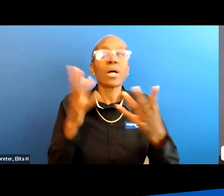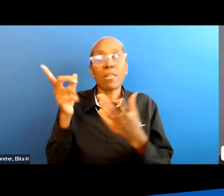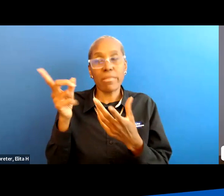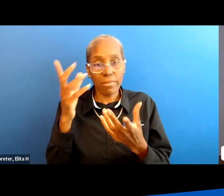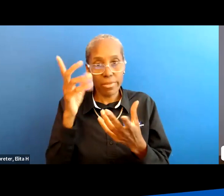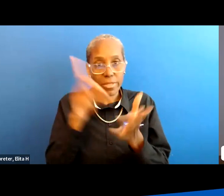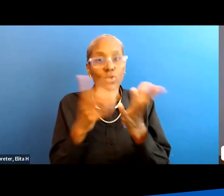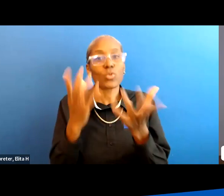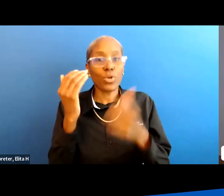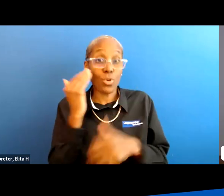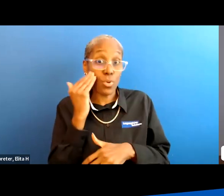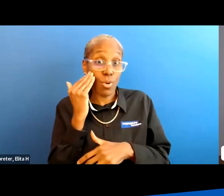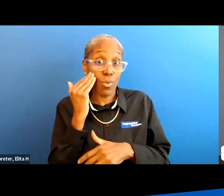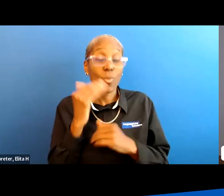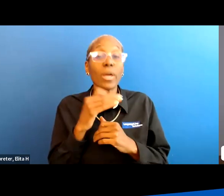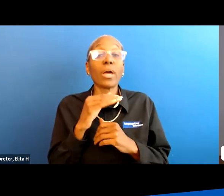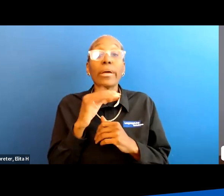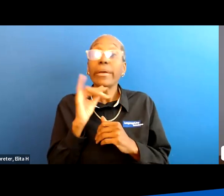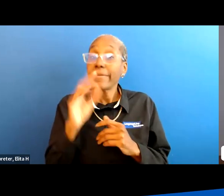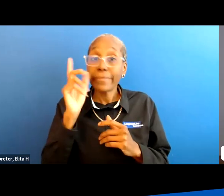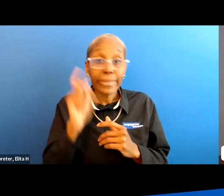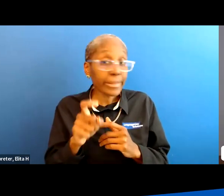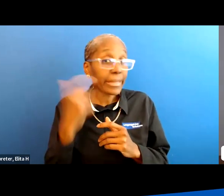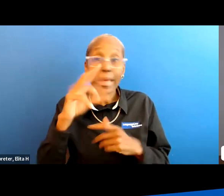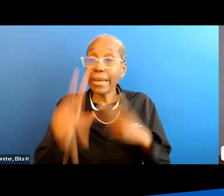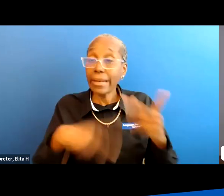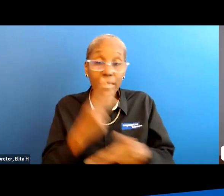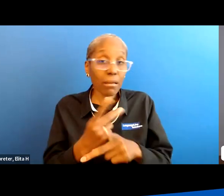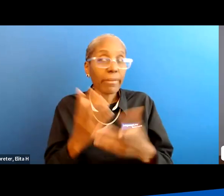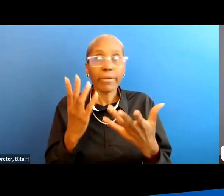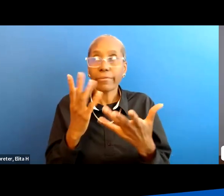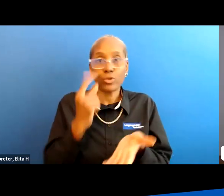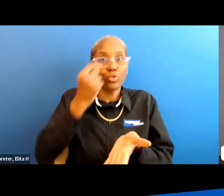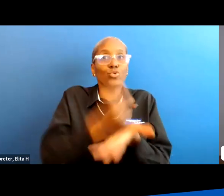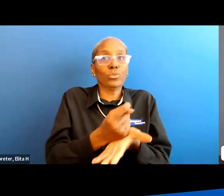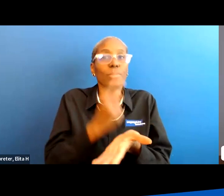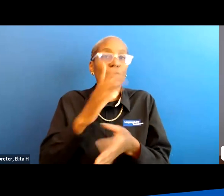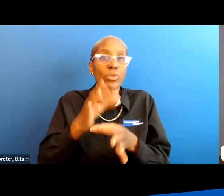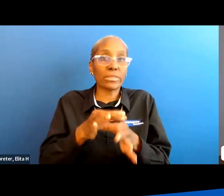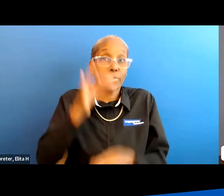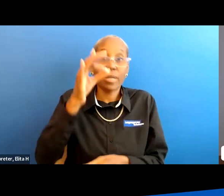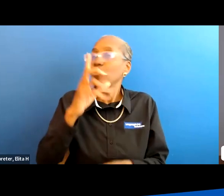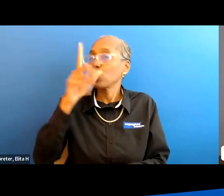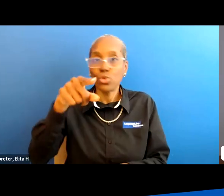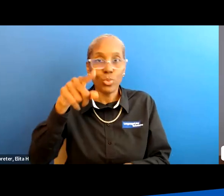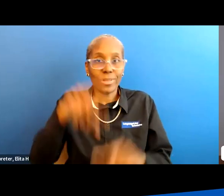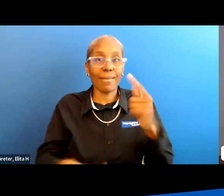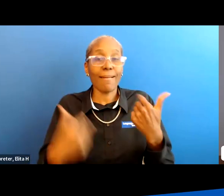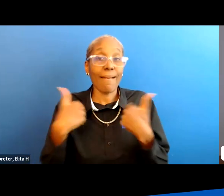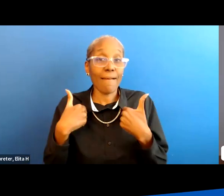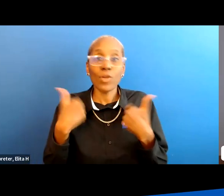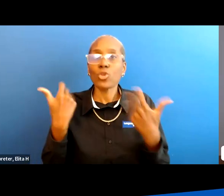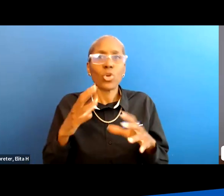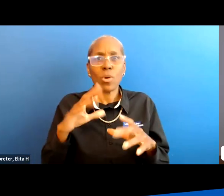to know um in case they need to do any kind of intervention for your spine because you know you can't have you don't want